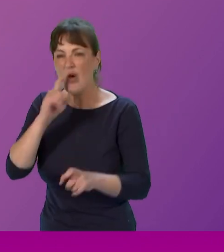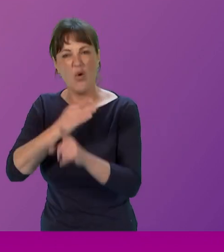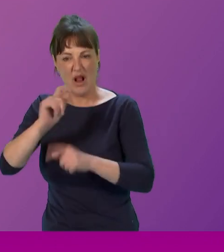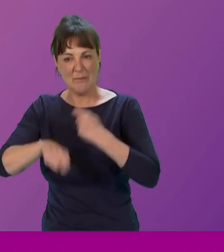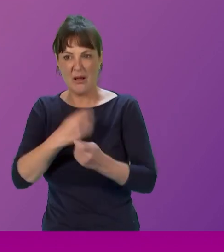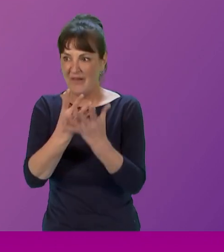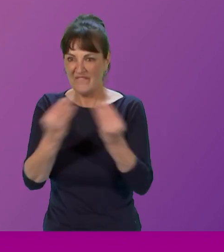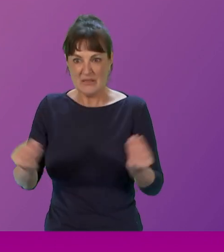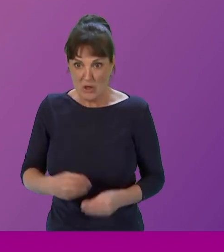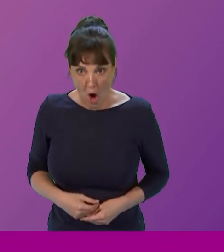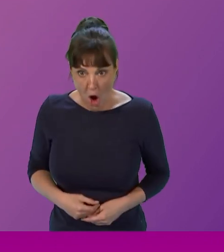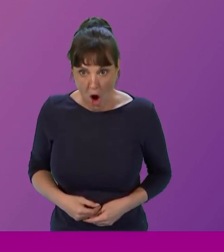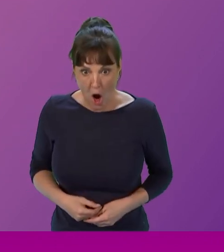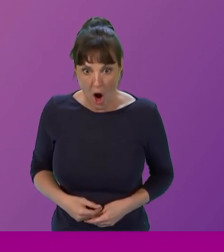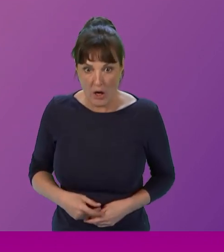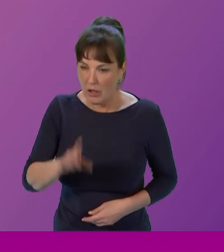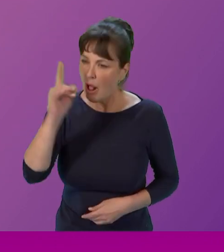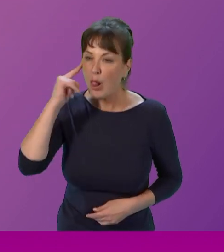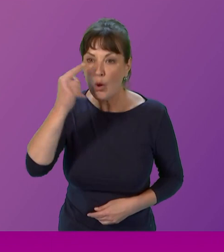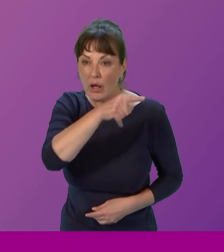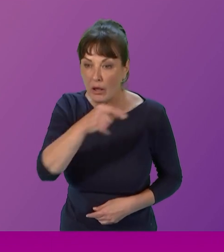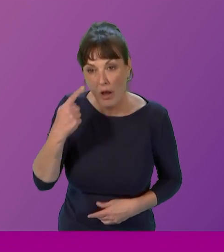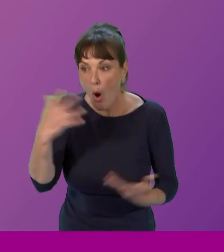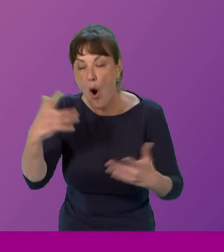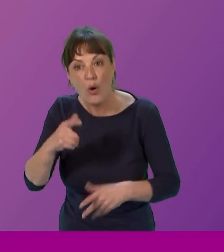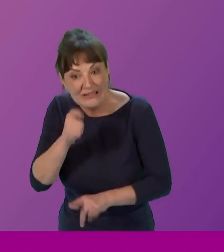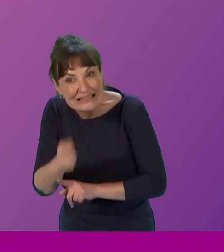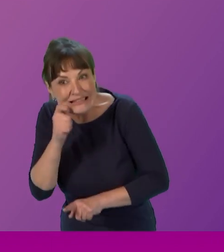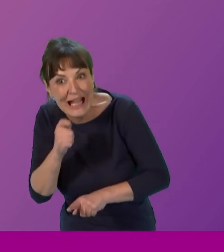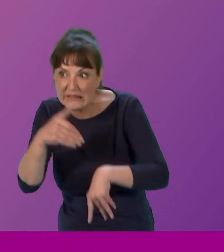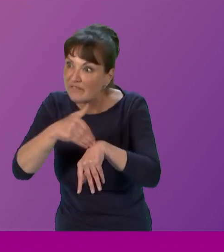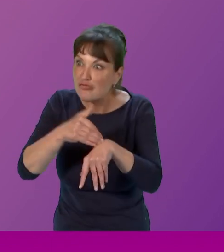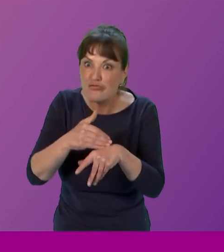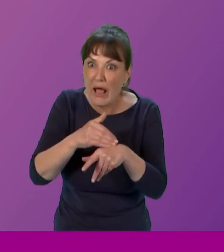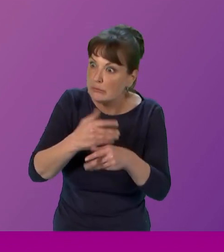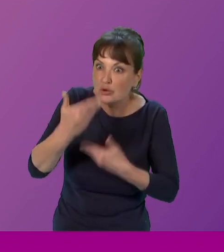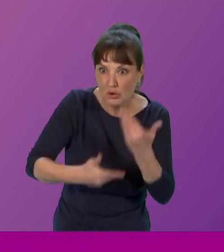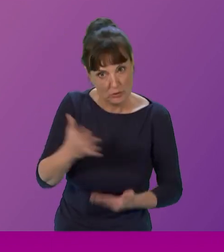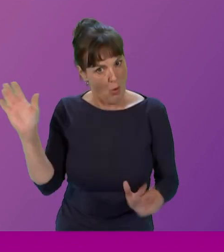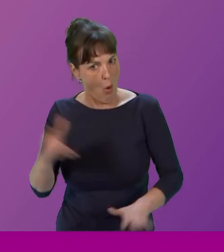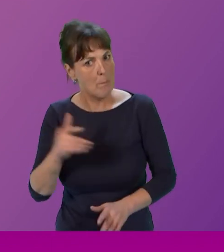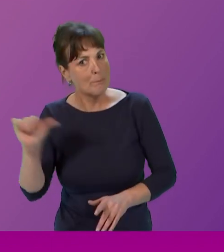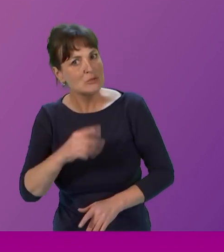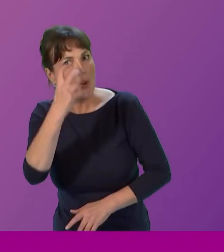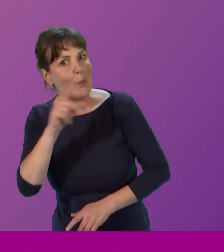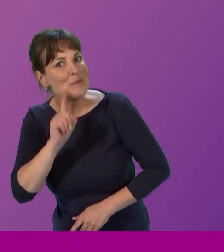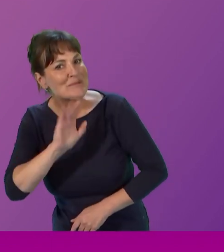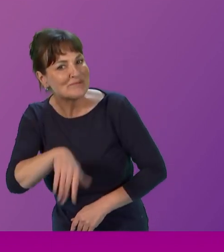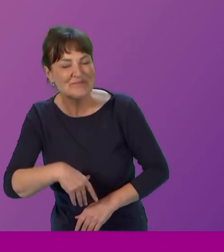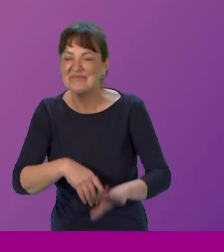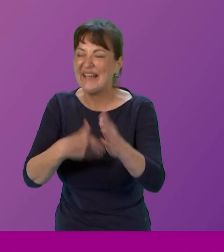Look at Miss Marple. They couldn't get anywhere without her. As you get older, as you get older, right, eventually you get to the point where zero foot, uh,